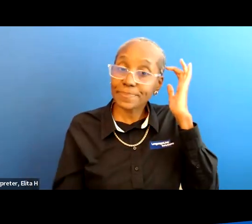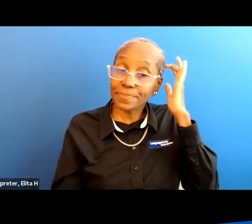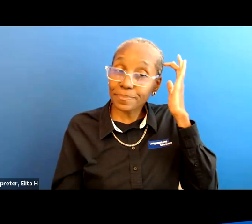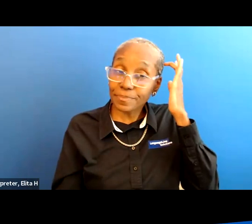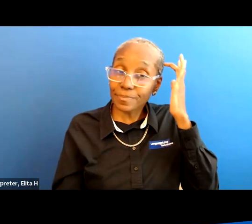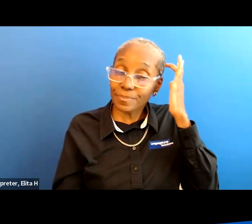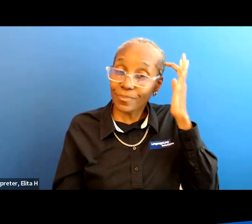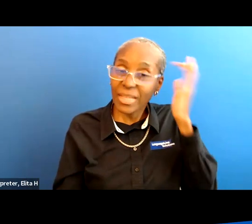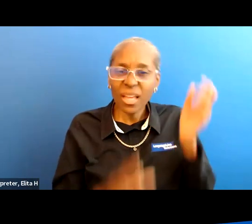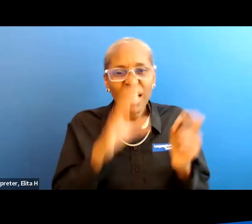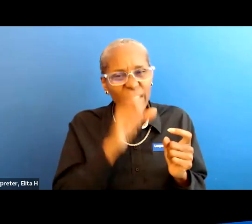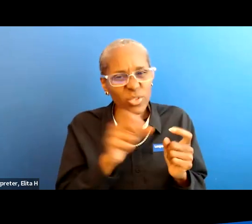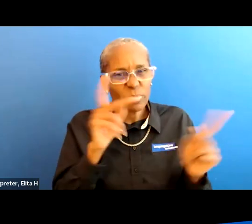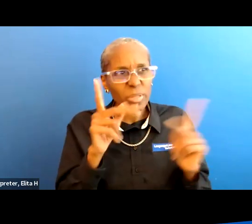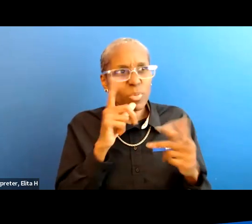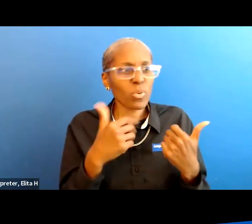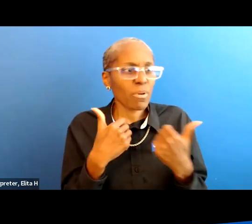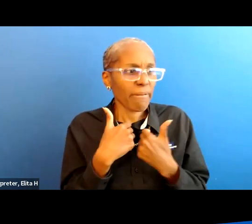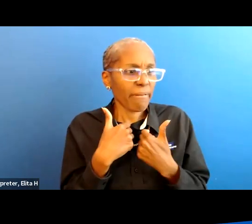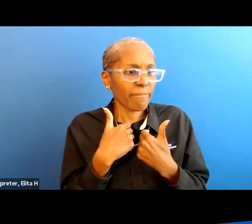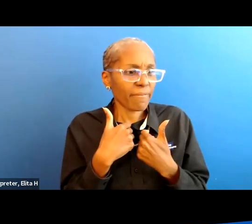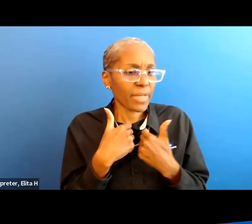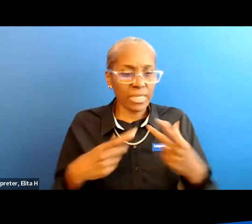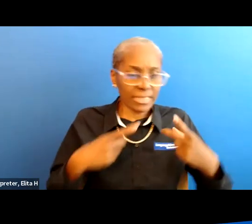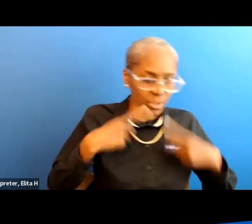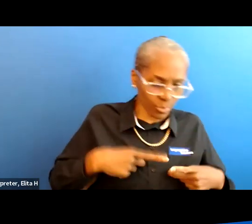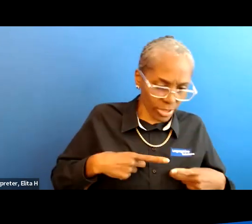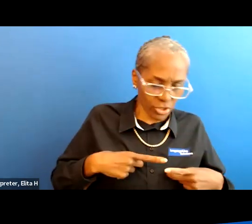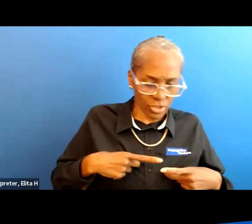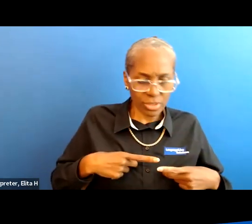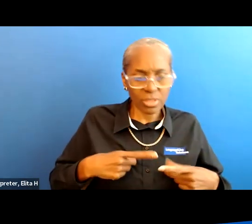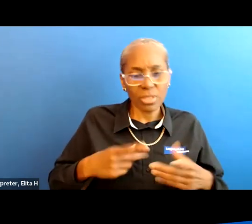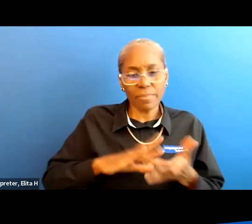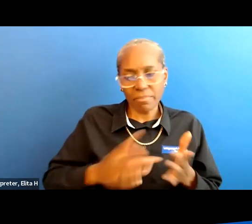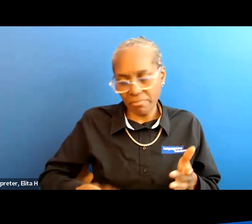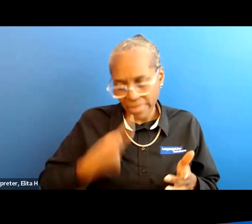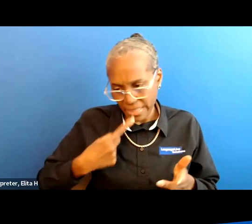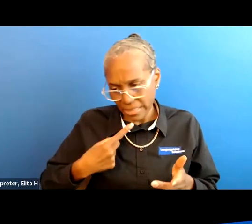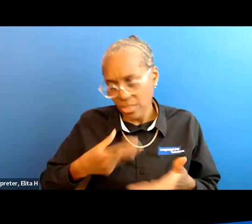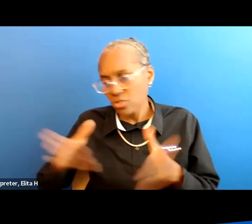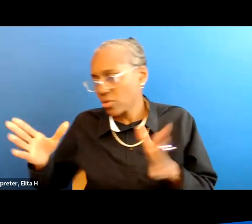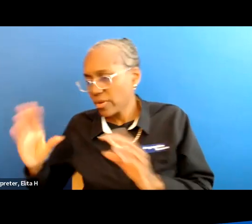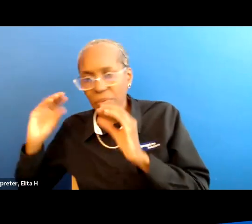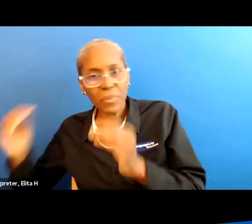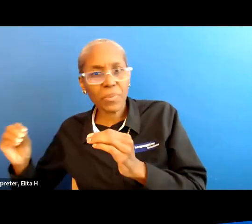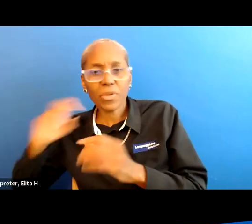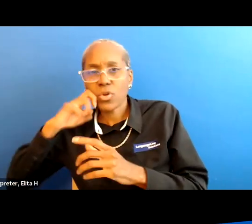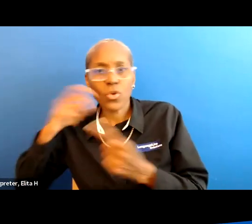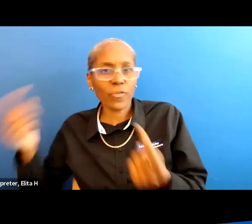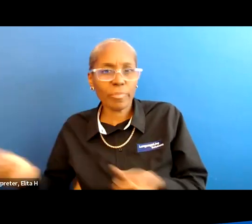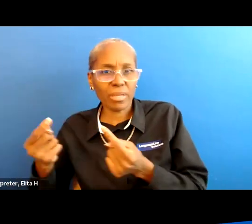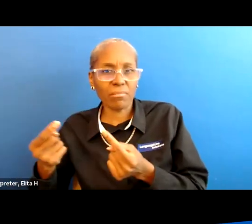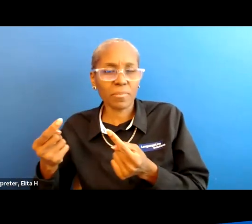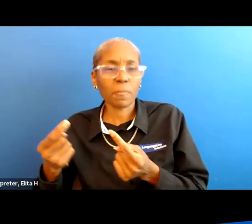interesting thing that people who have uh depression and take medicine for depression generally don't have neuropathic pain